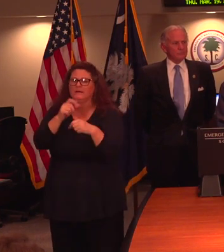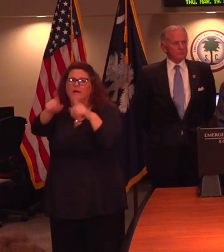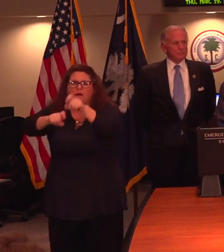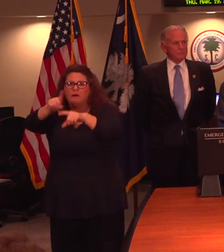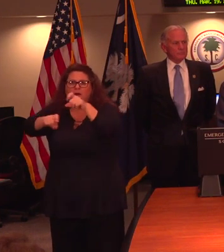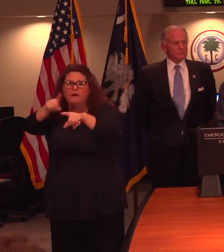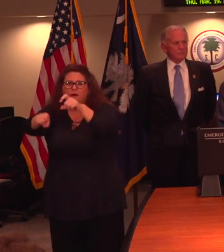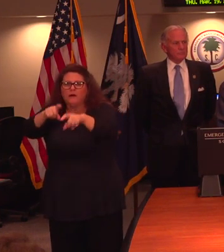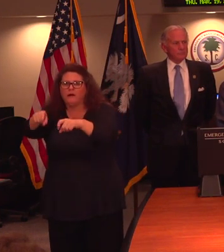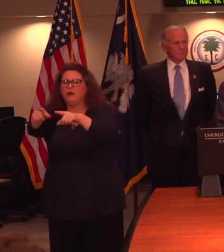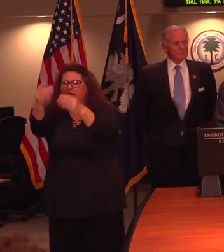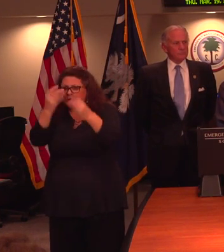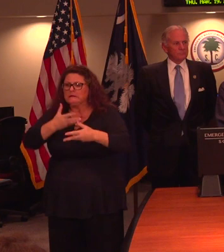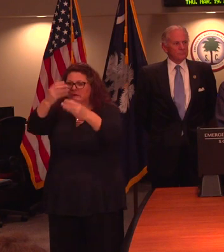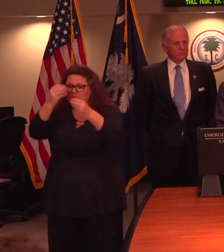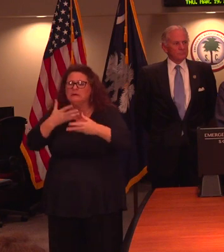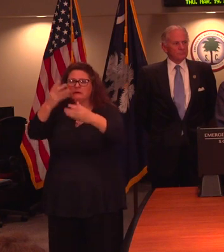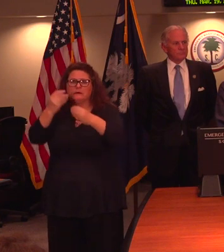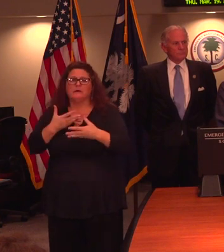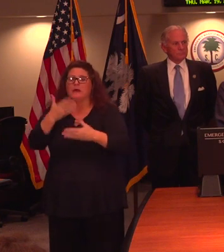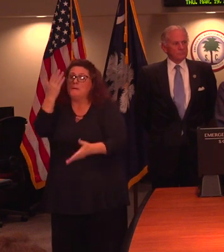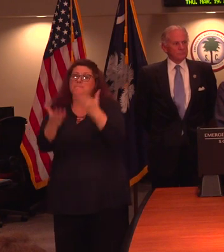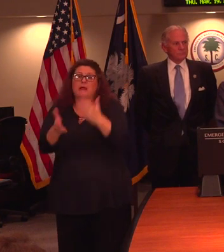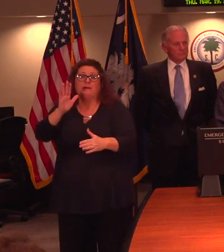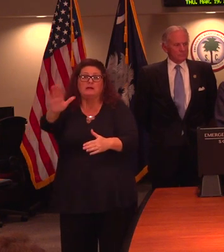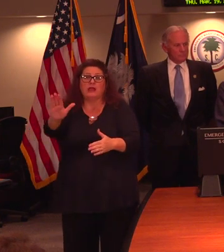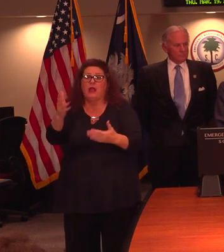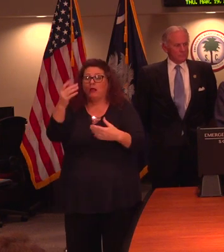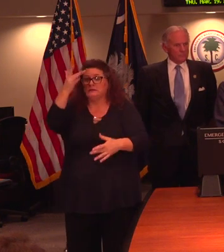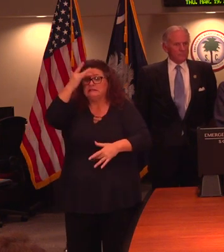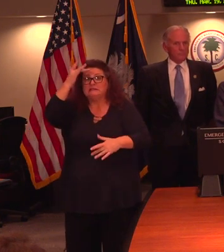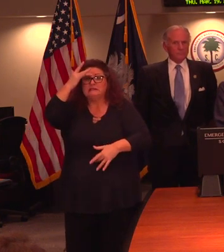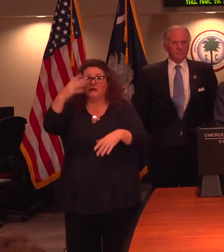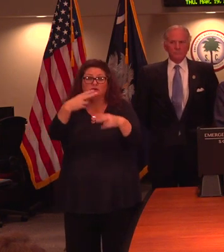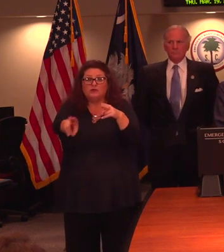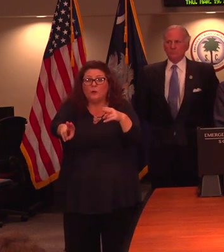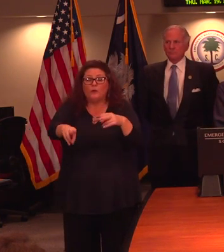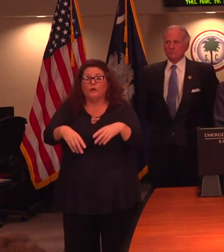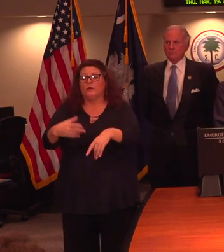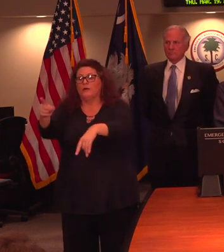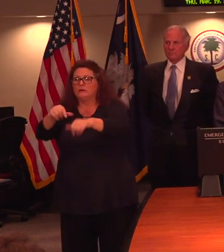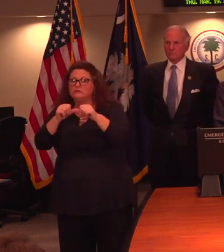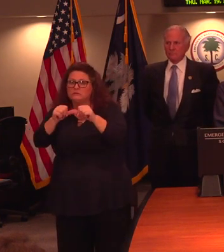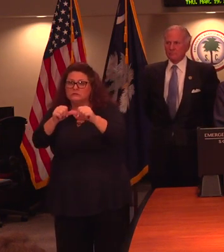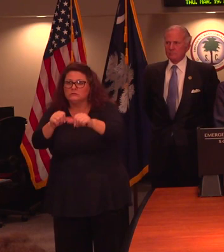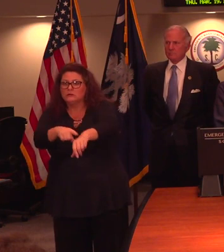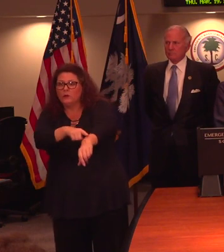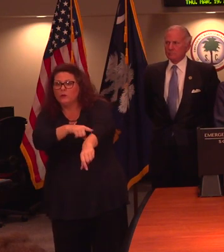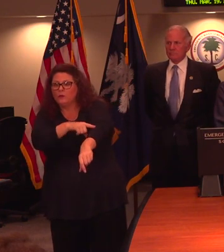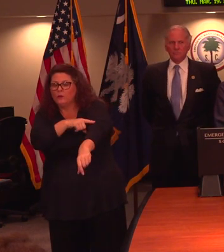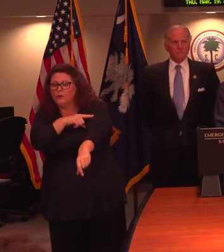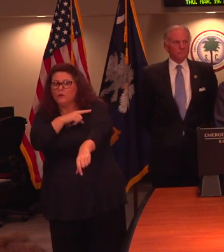Individuals may have a short or a prolonged course of recovery, but that doesn't have implications for new cases that are